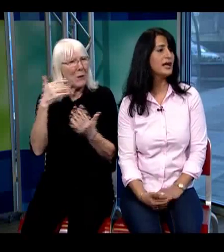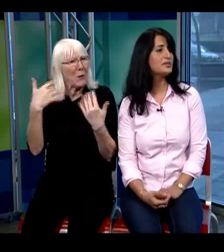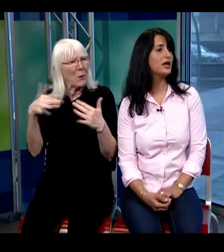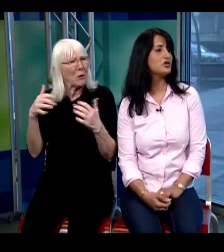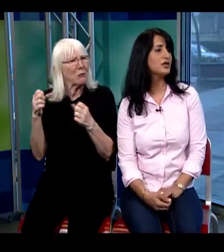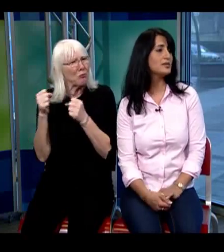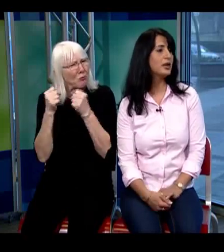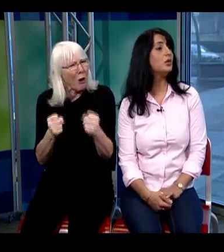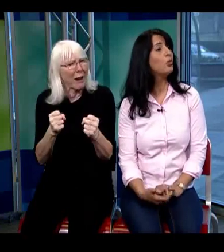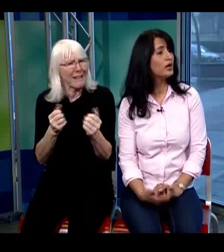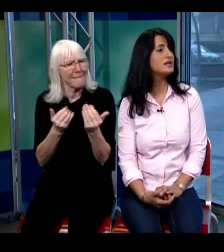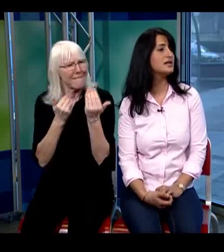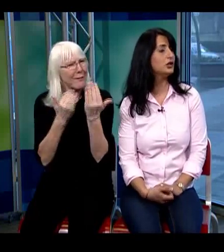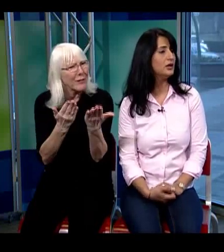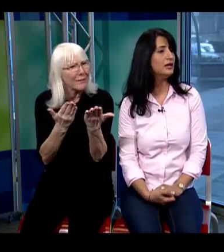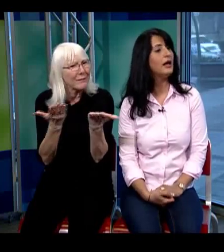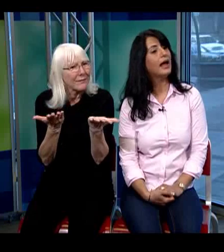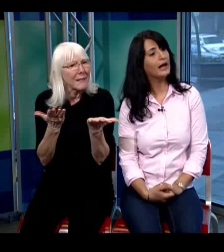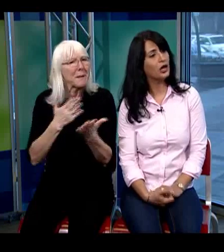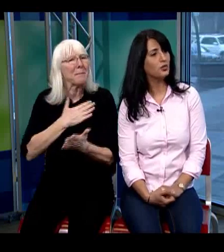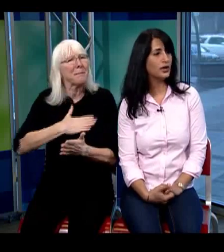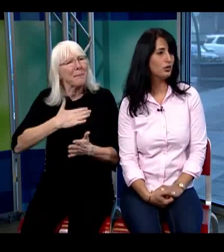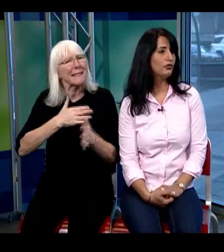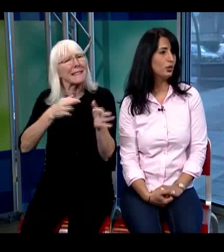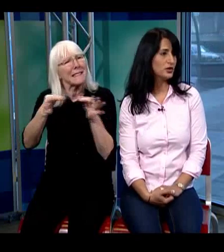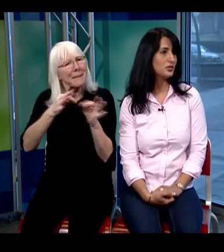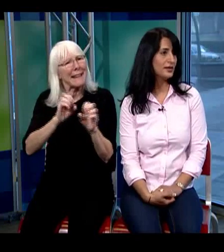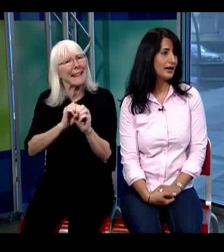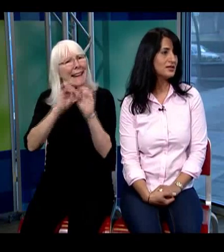case manager and explain what it is that you need and how do they go forward with that